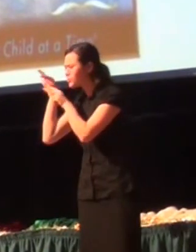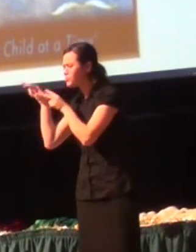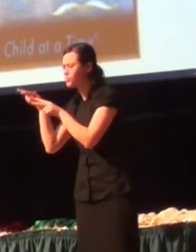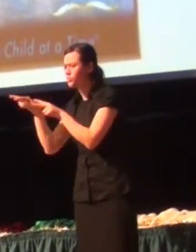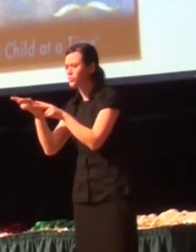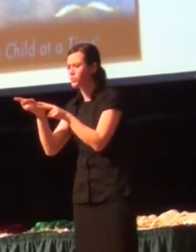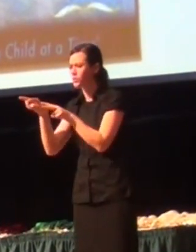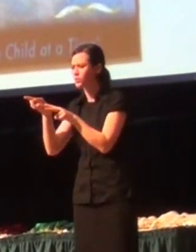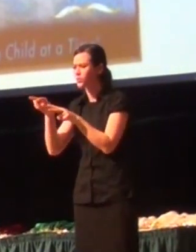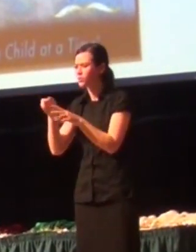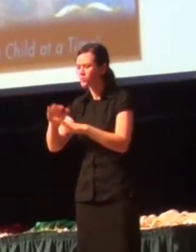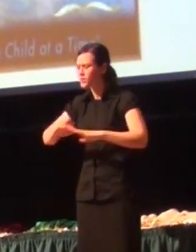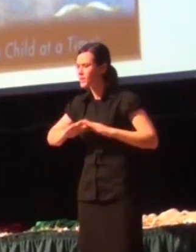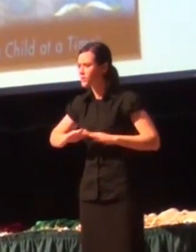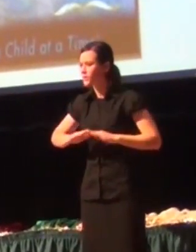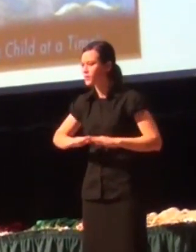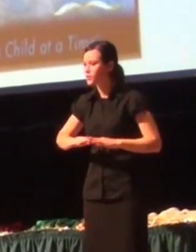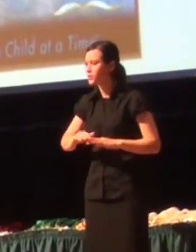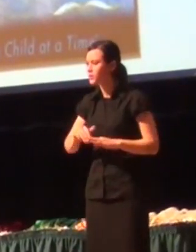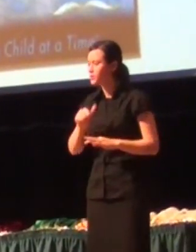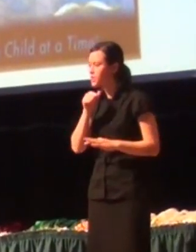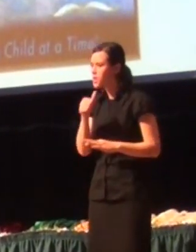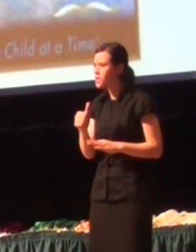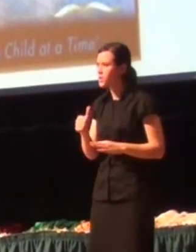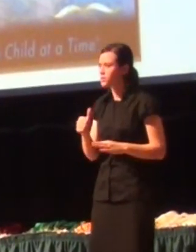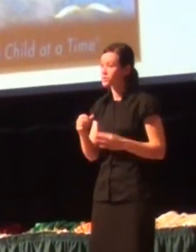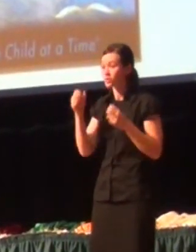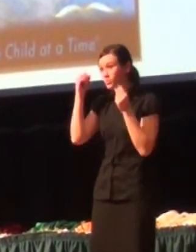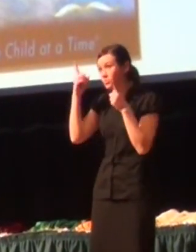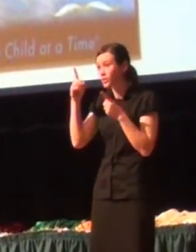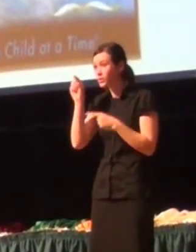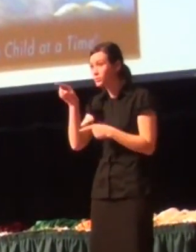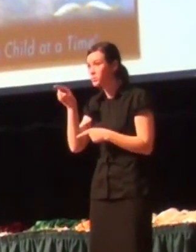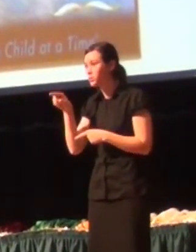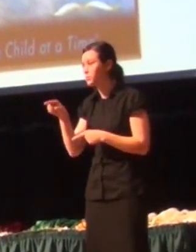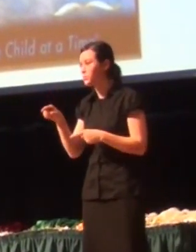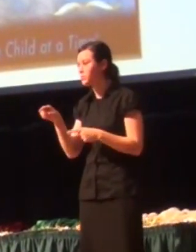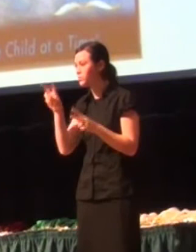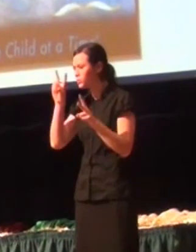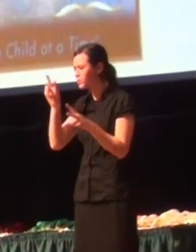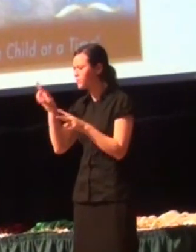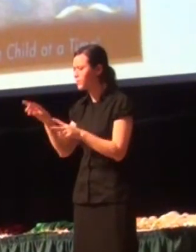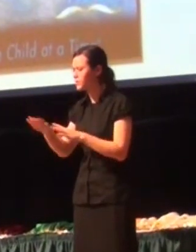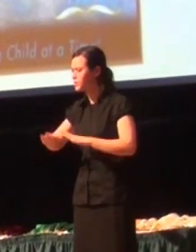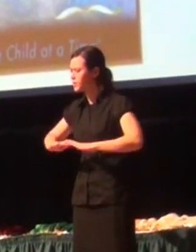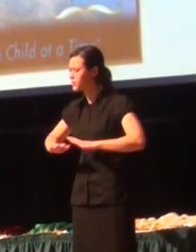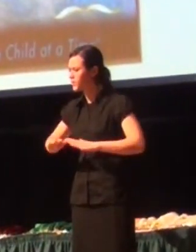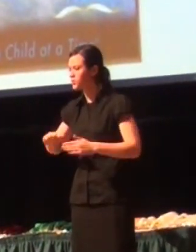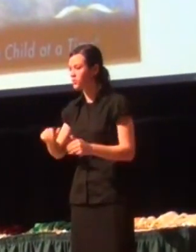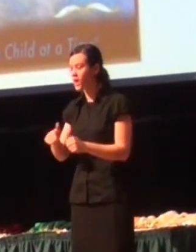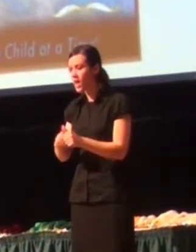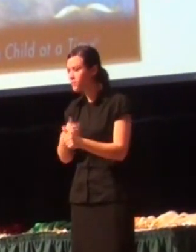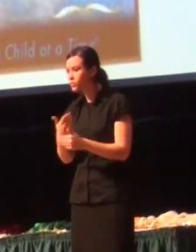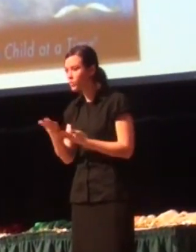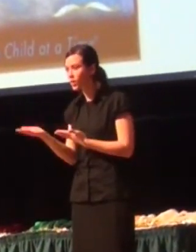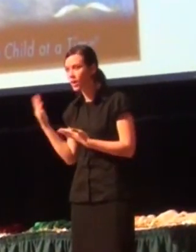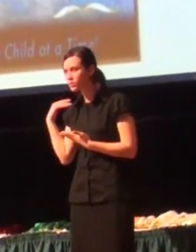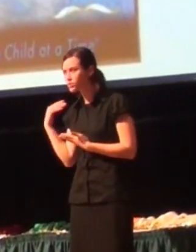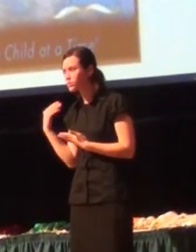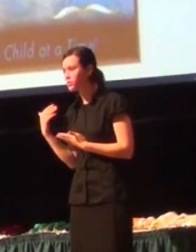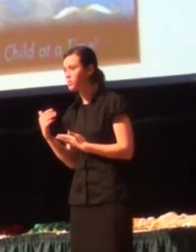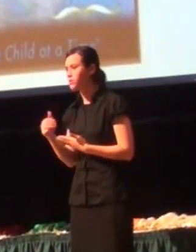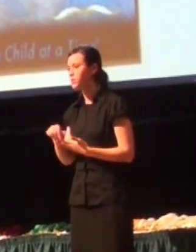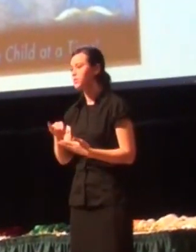But it doesn't surprise me that you would try to find fulfillment in pointless ways. But it didn't work, did it? Because all it did was